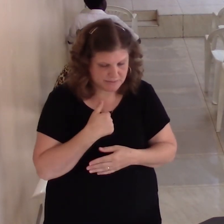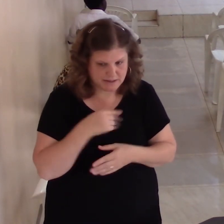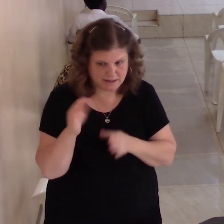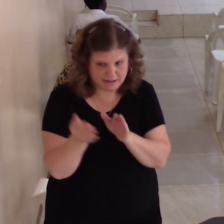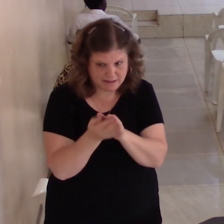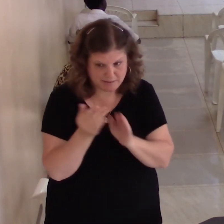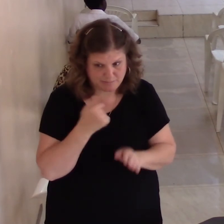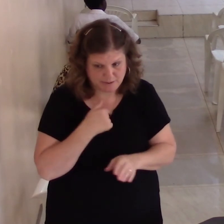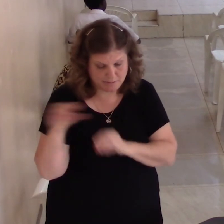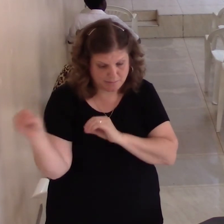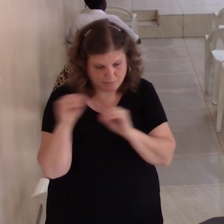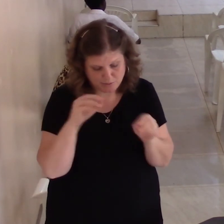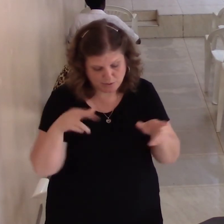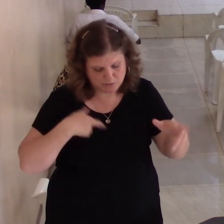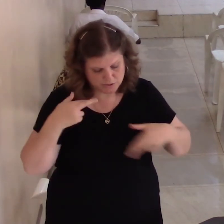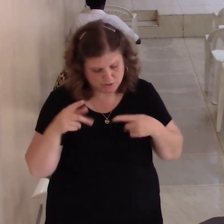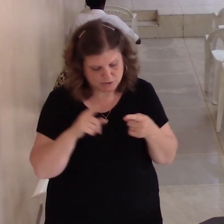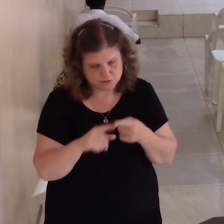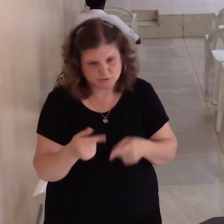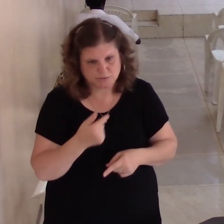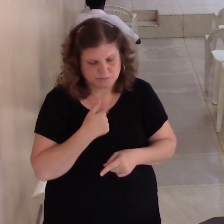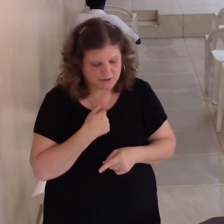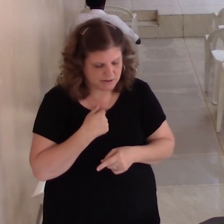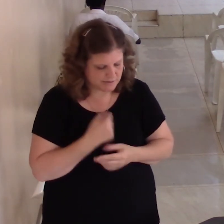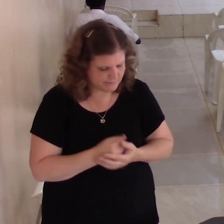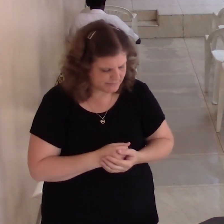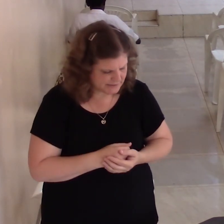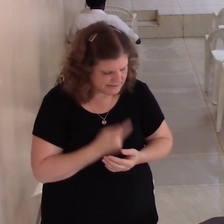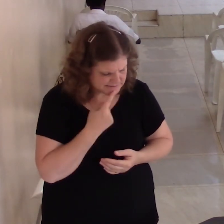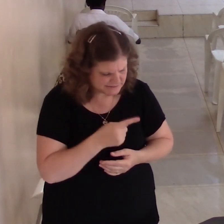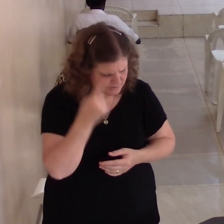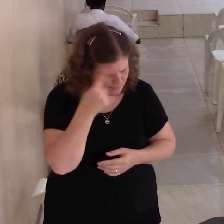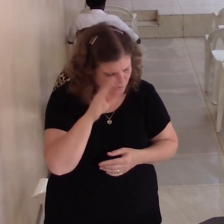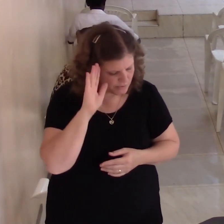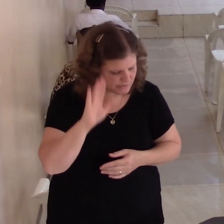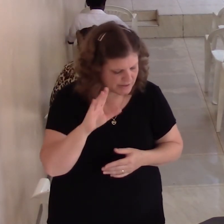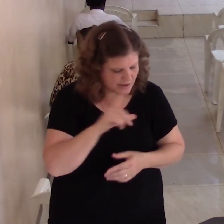rejoice and back to me for thou Lord are good and ready to light